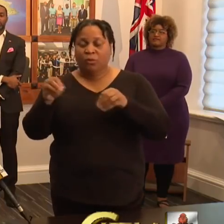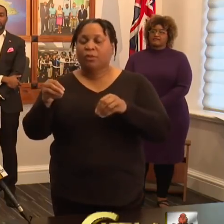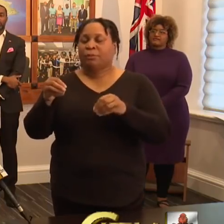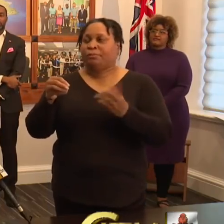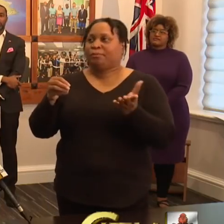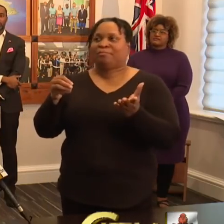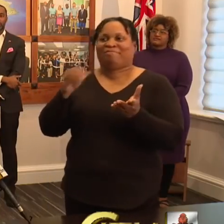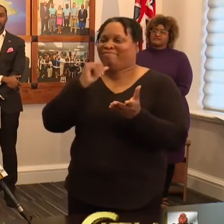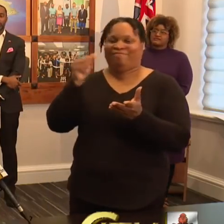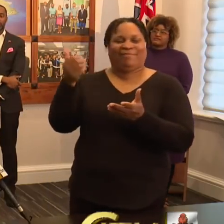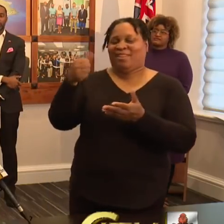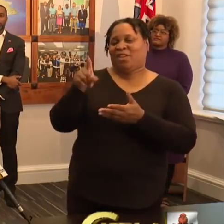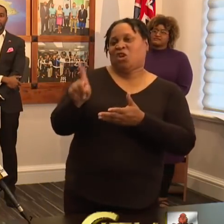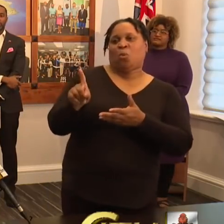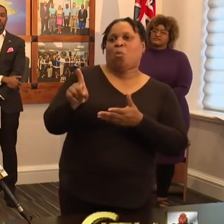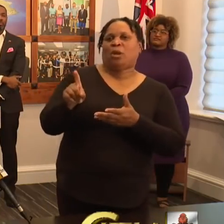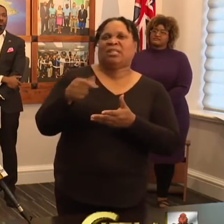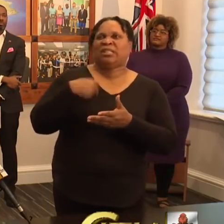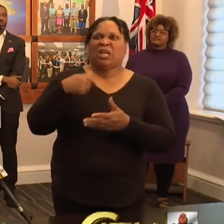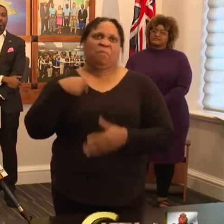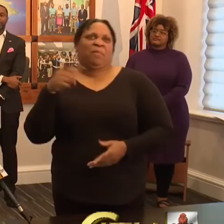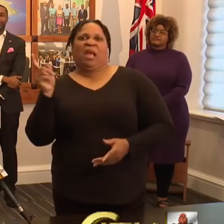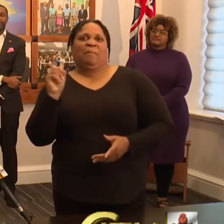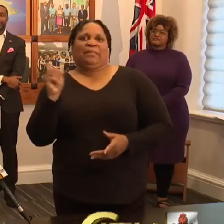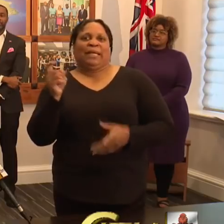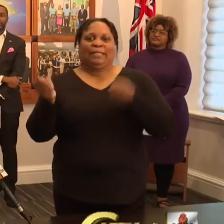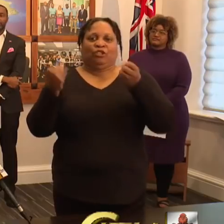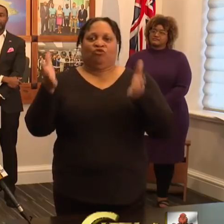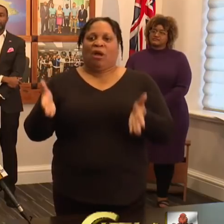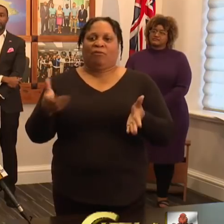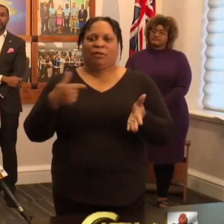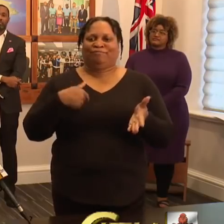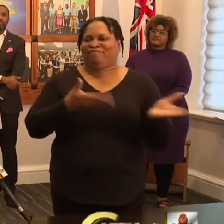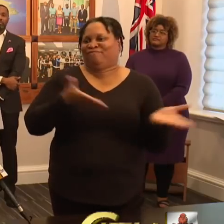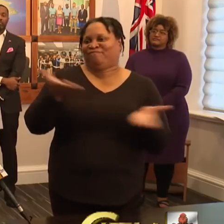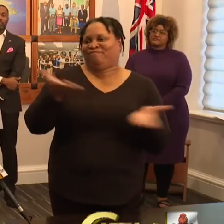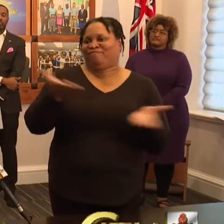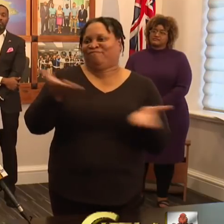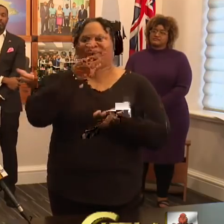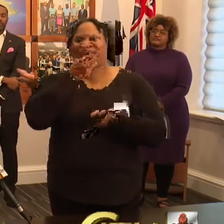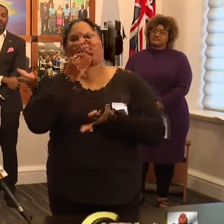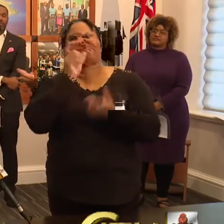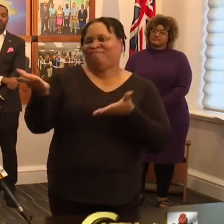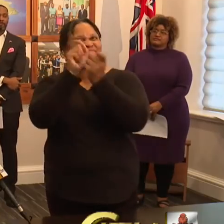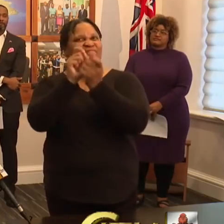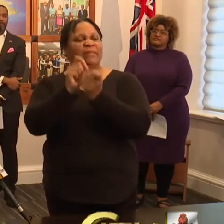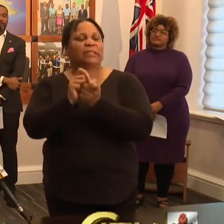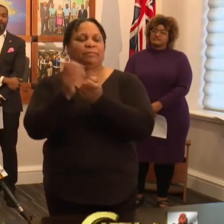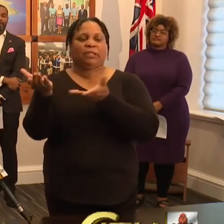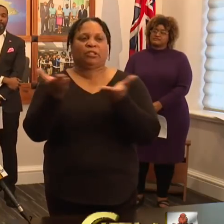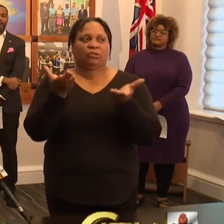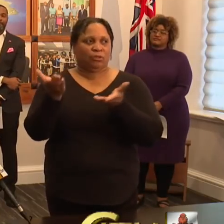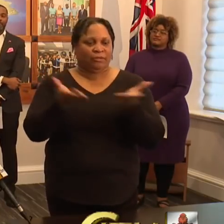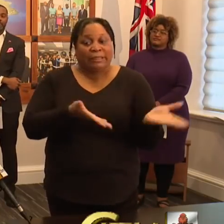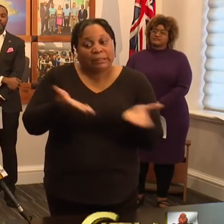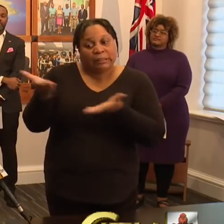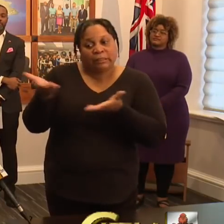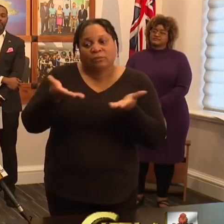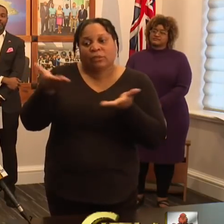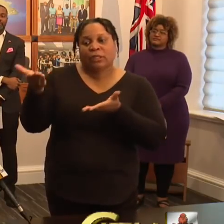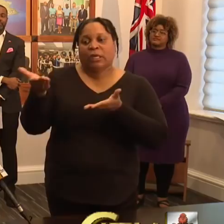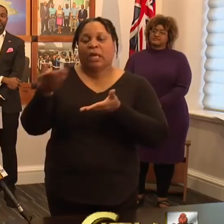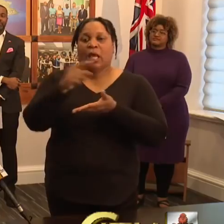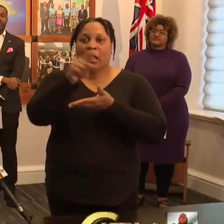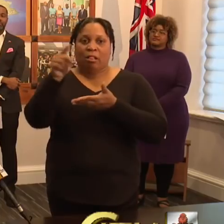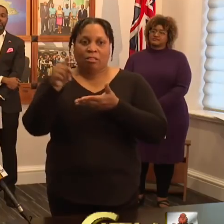is not for anyone just to say I'm a taxi driver and I'm going to deliver food. There are specific delivery services and the specific